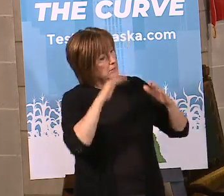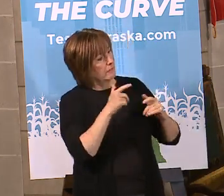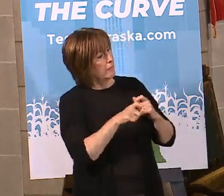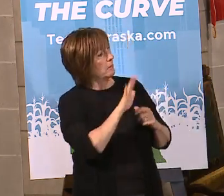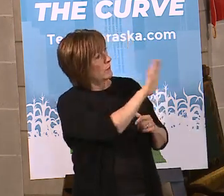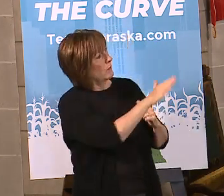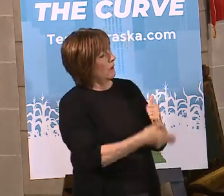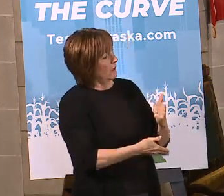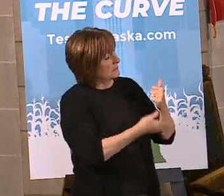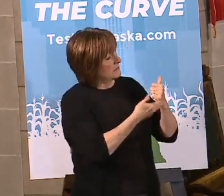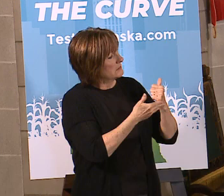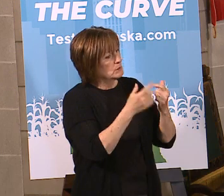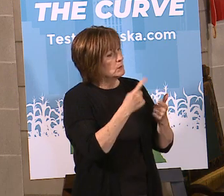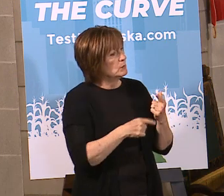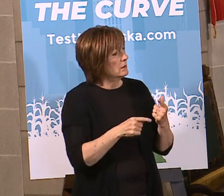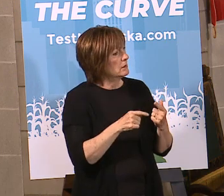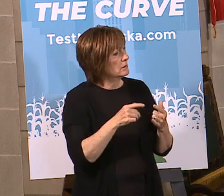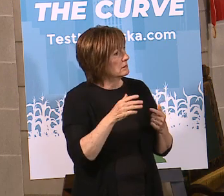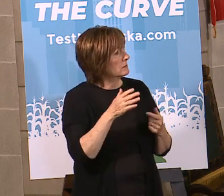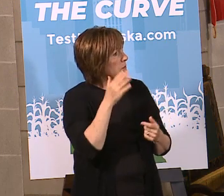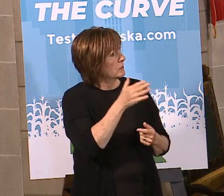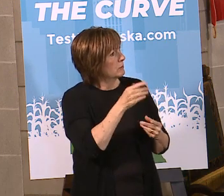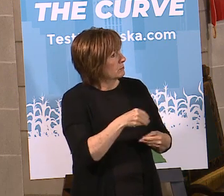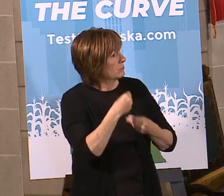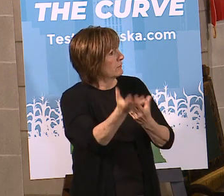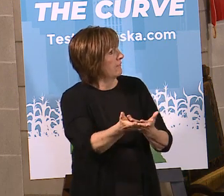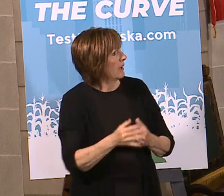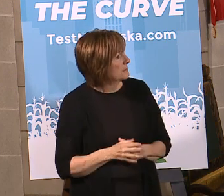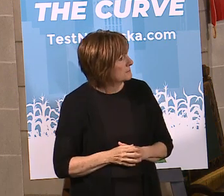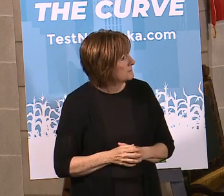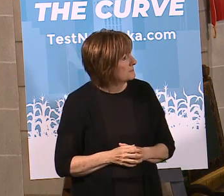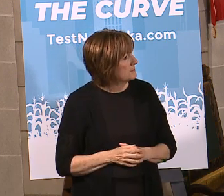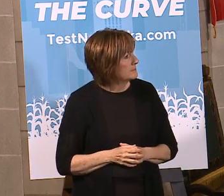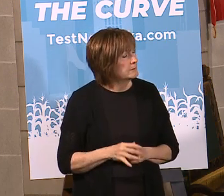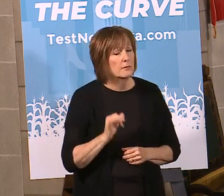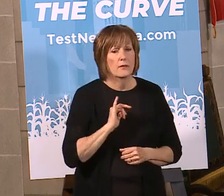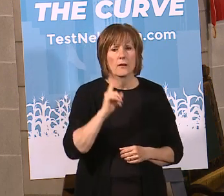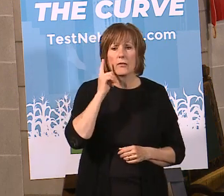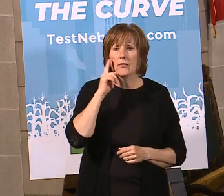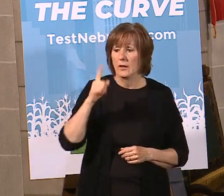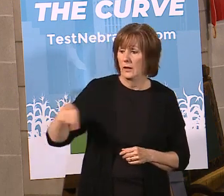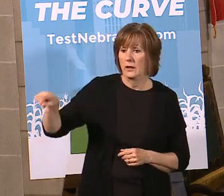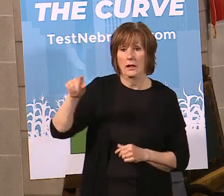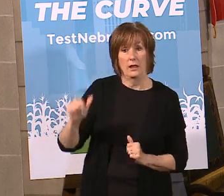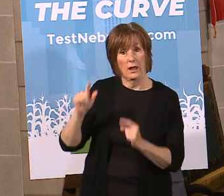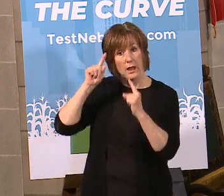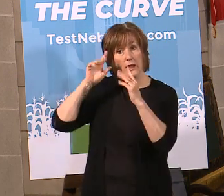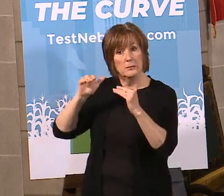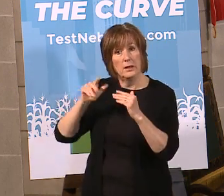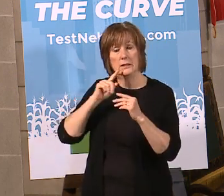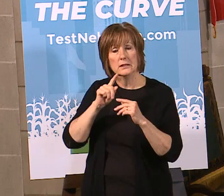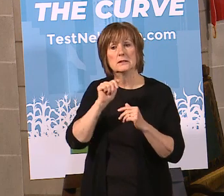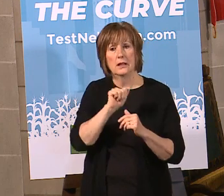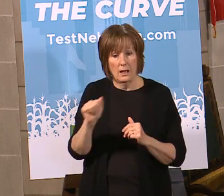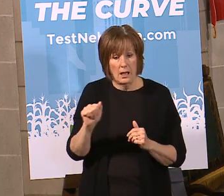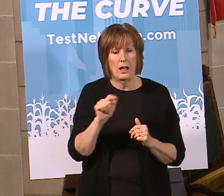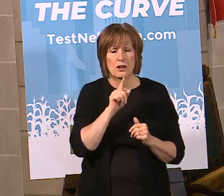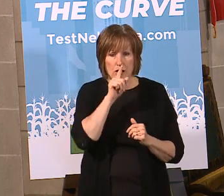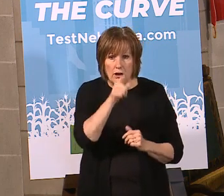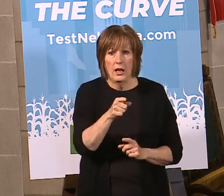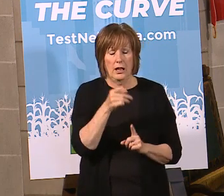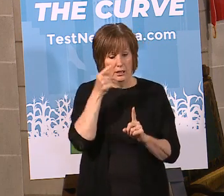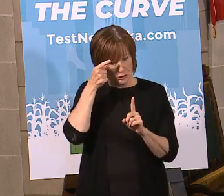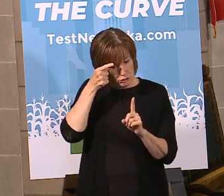assistant to know what assistance helpful you'll be providing? Well, I think what they can expect is a calculated, really